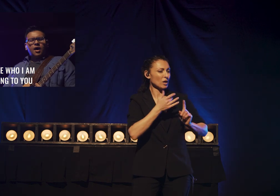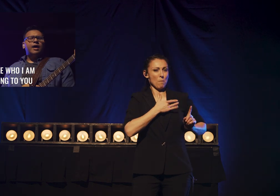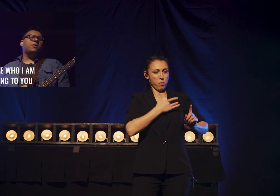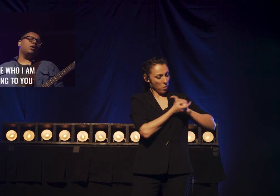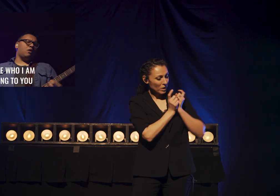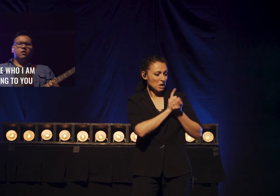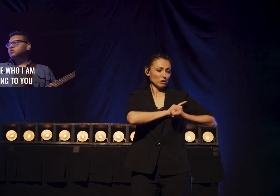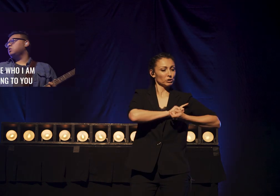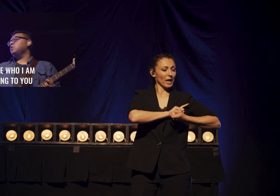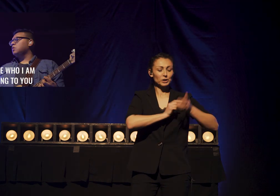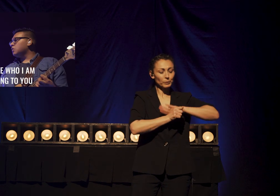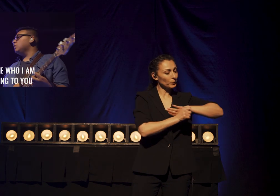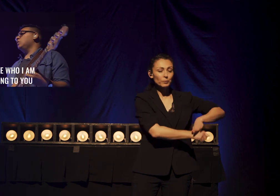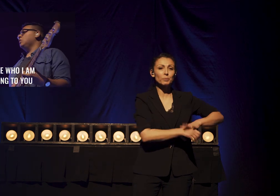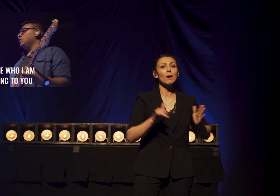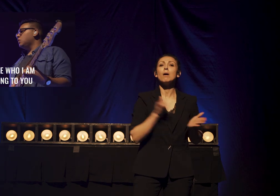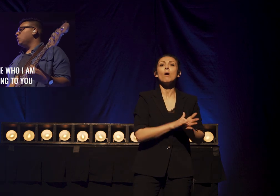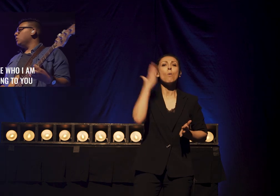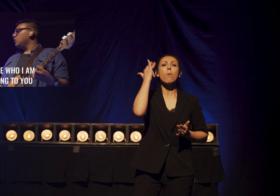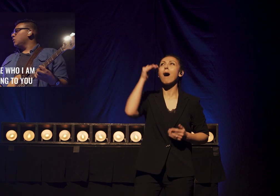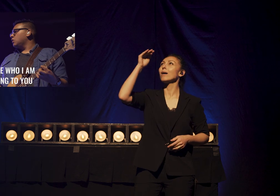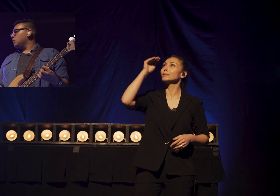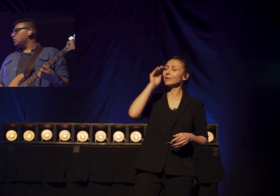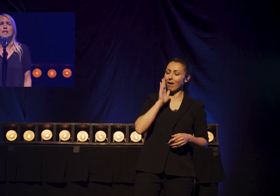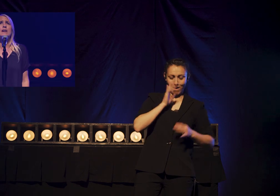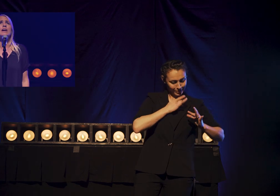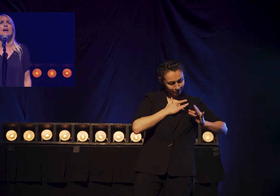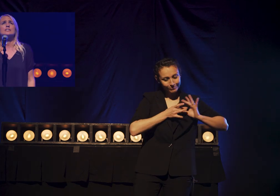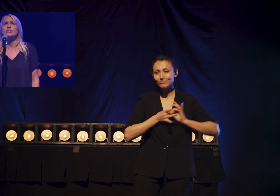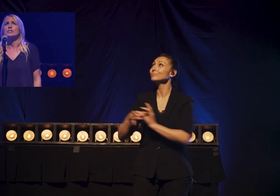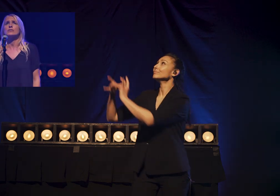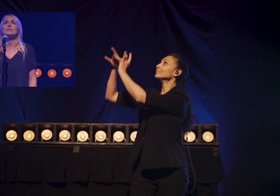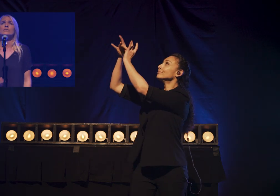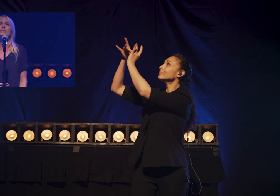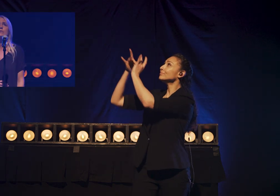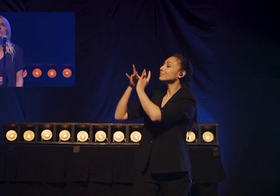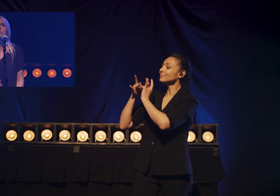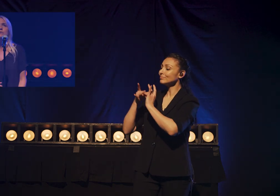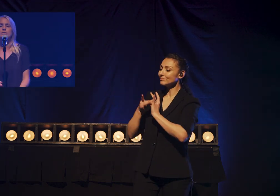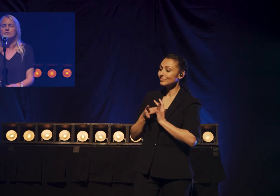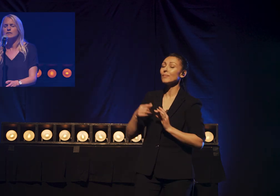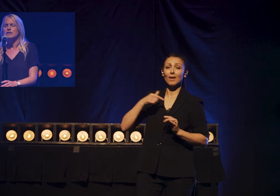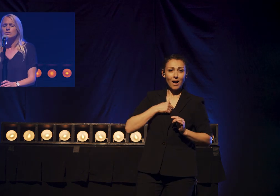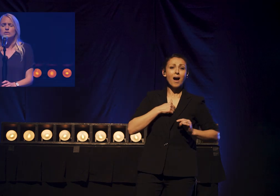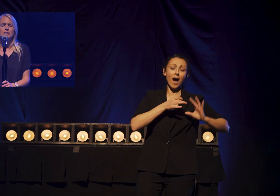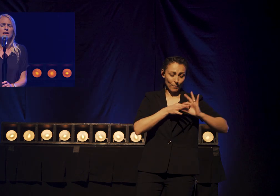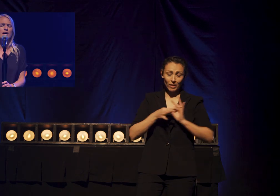I belong to you I belong to you You belong